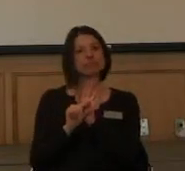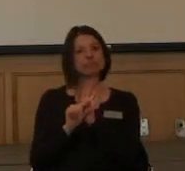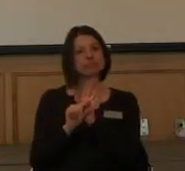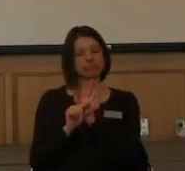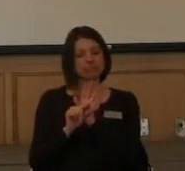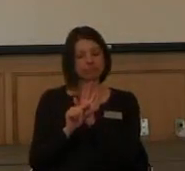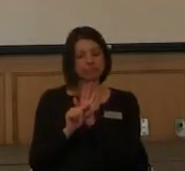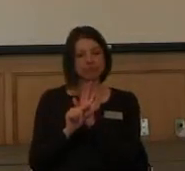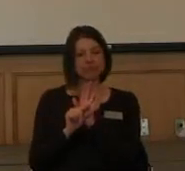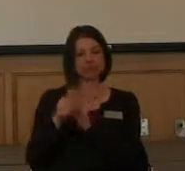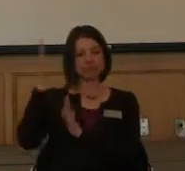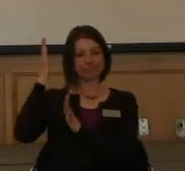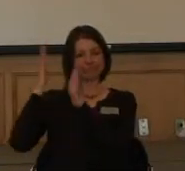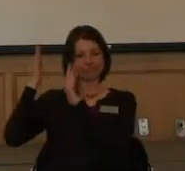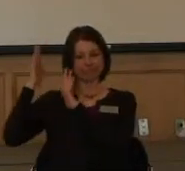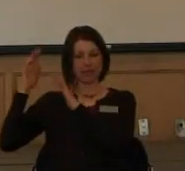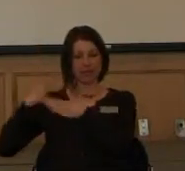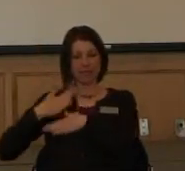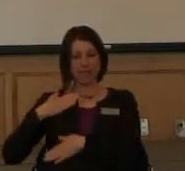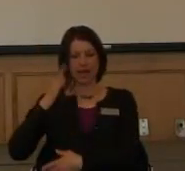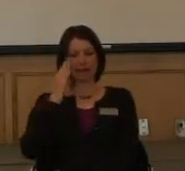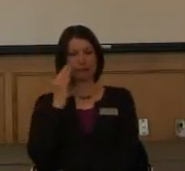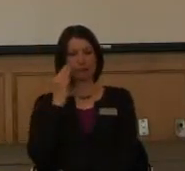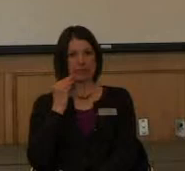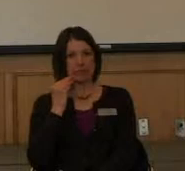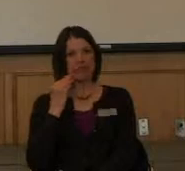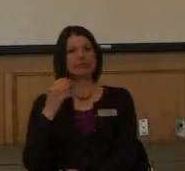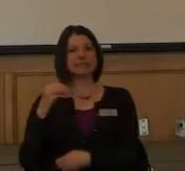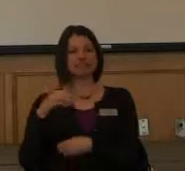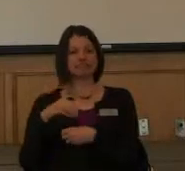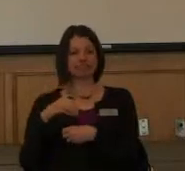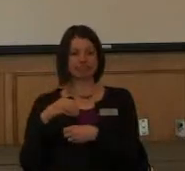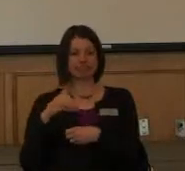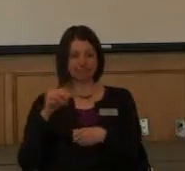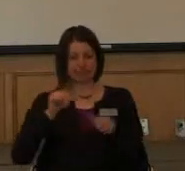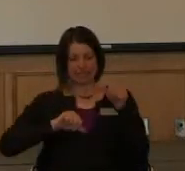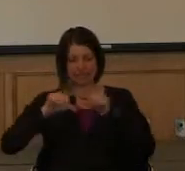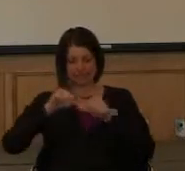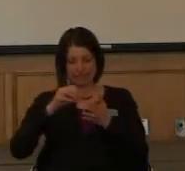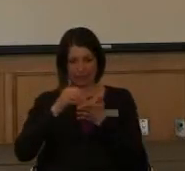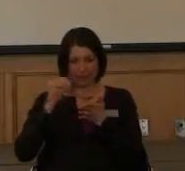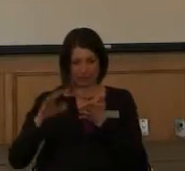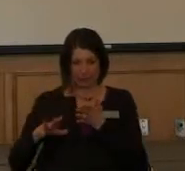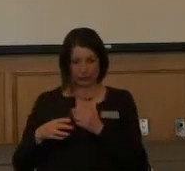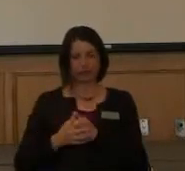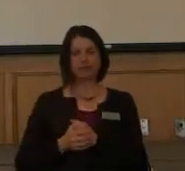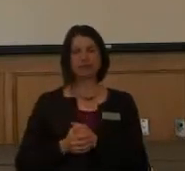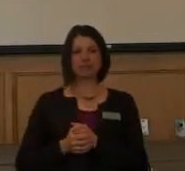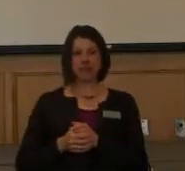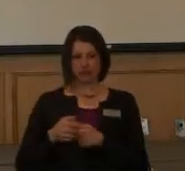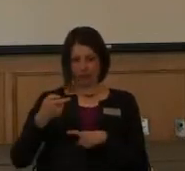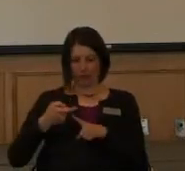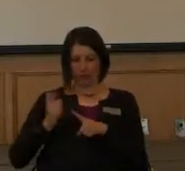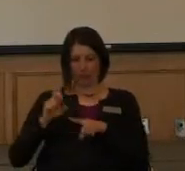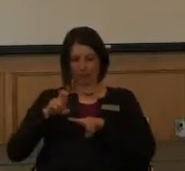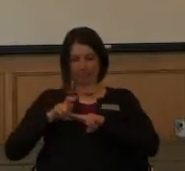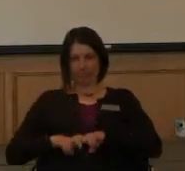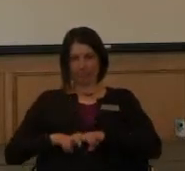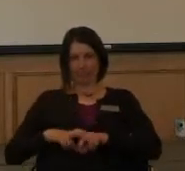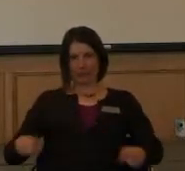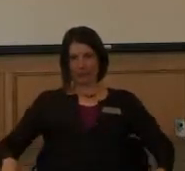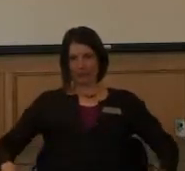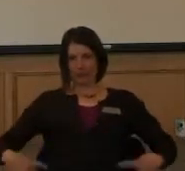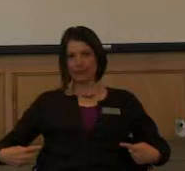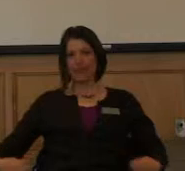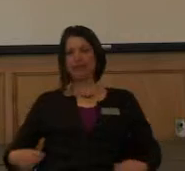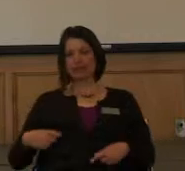gone through the world as a science student from a permanent seated position. So,